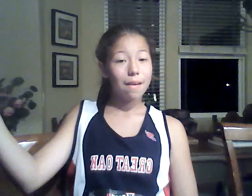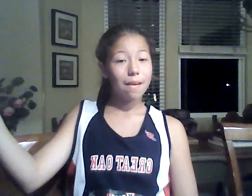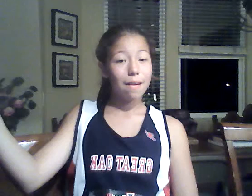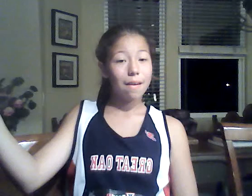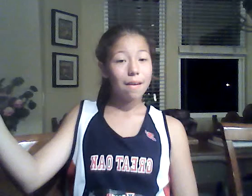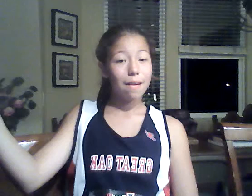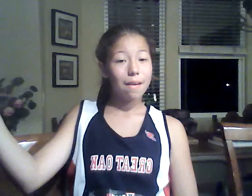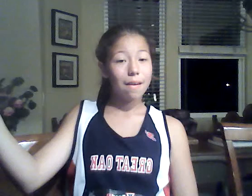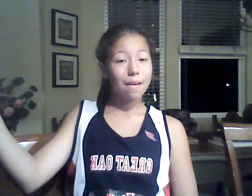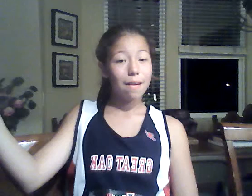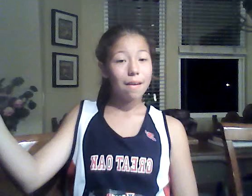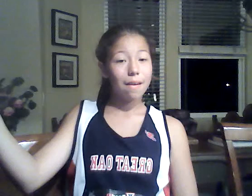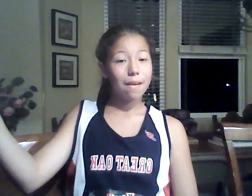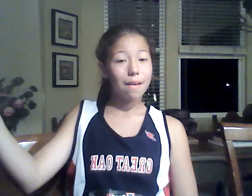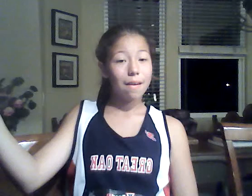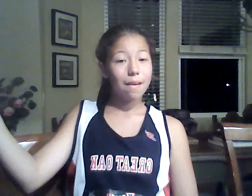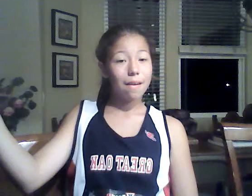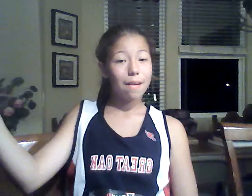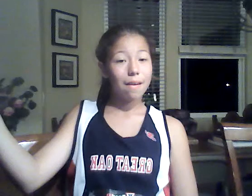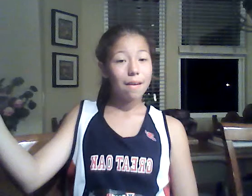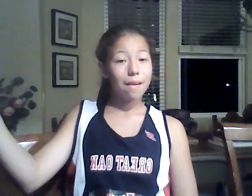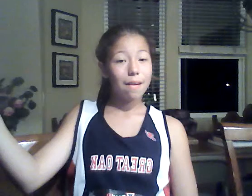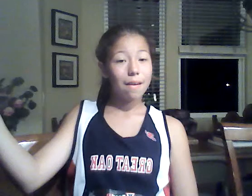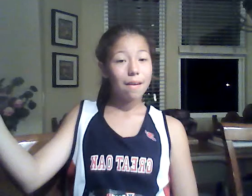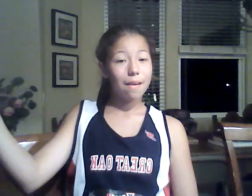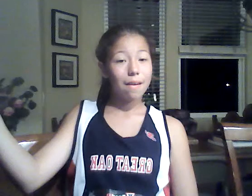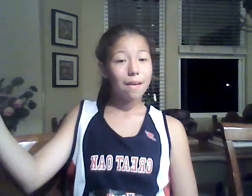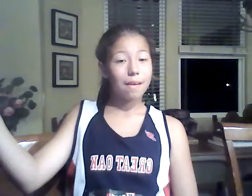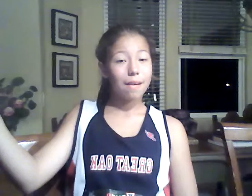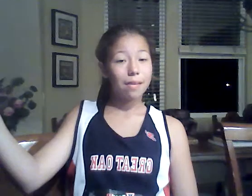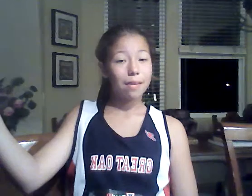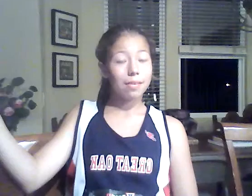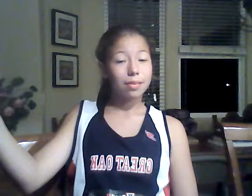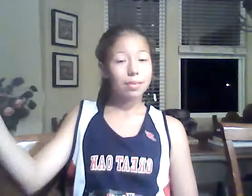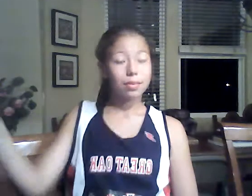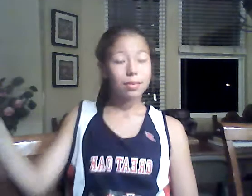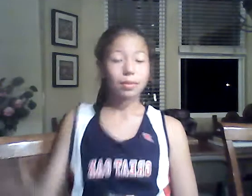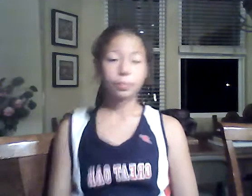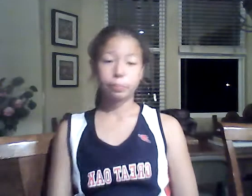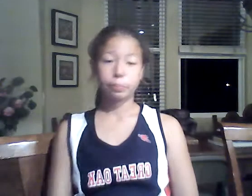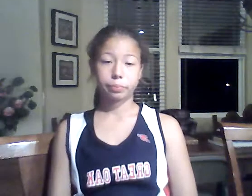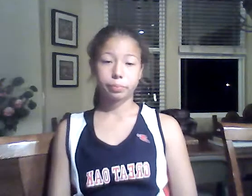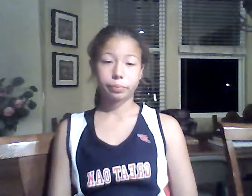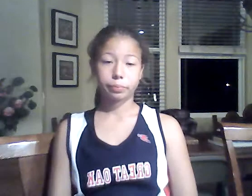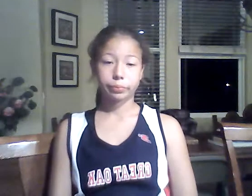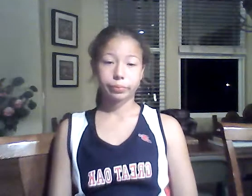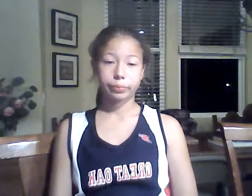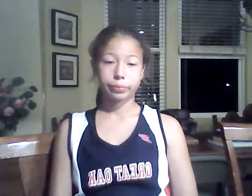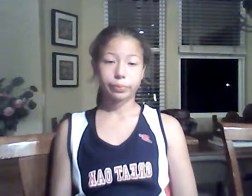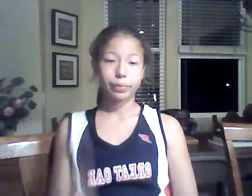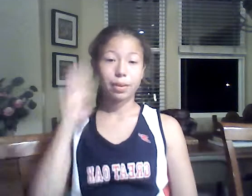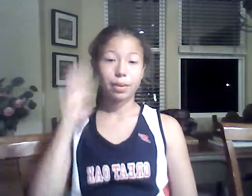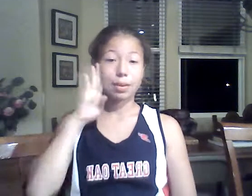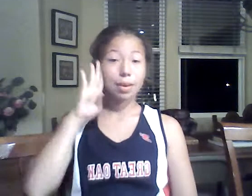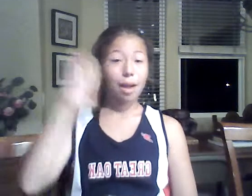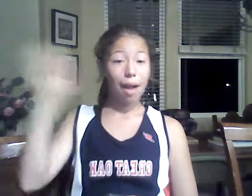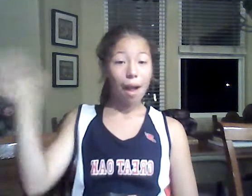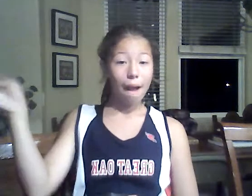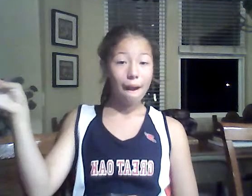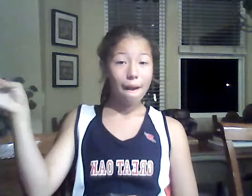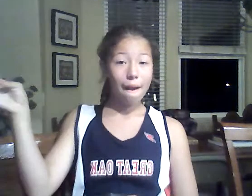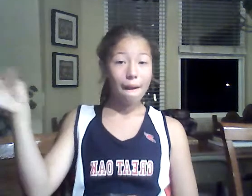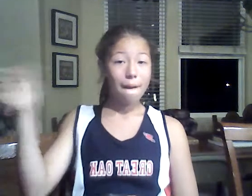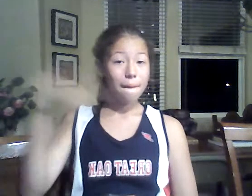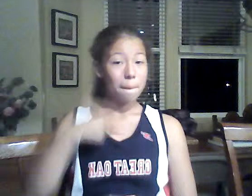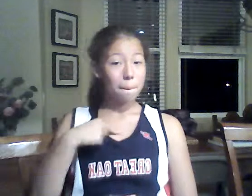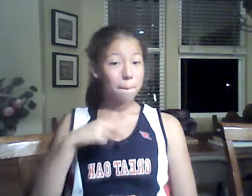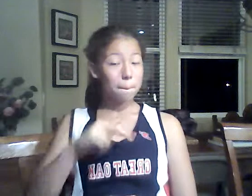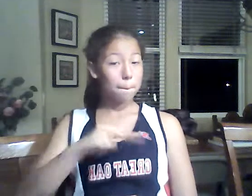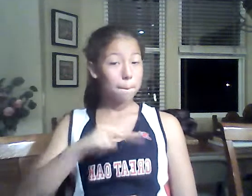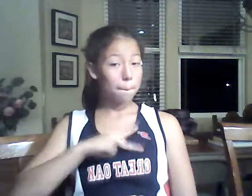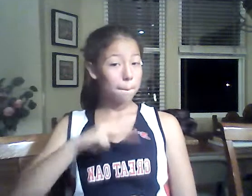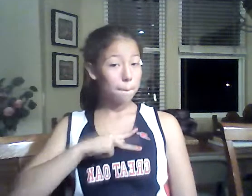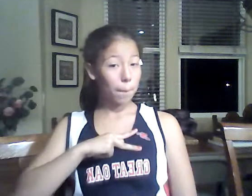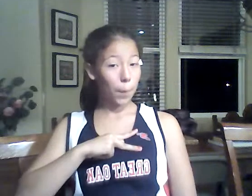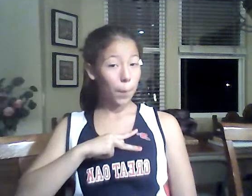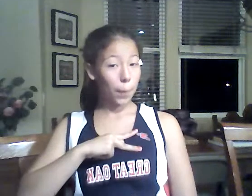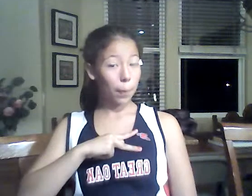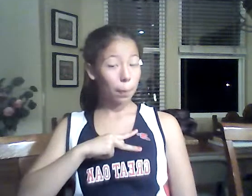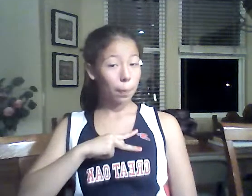He's a Marine. I'm trying to tell him the mentality that he has as a Marine. Do you want to kiss